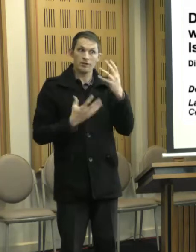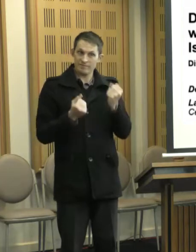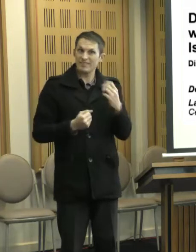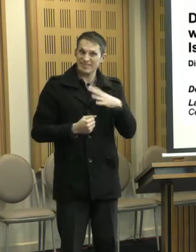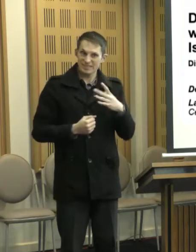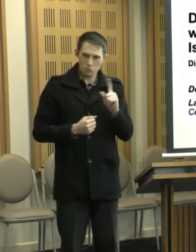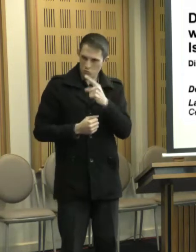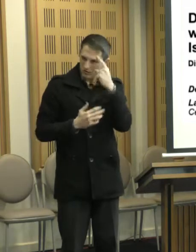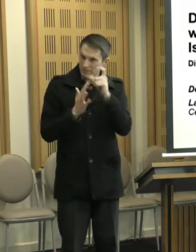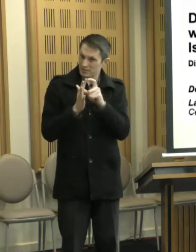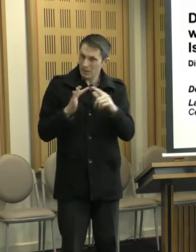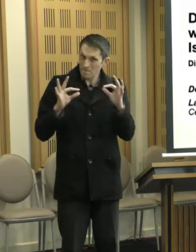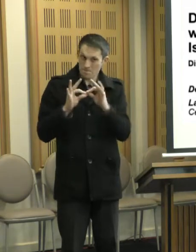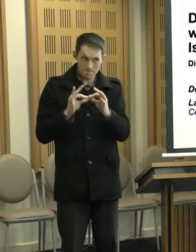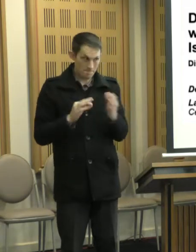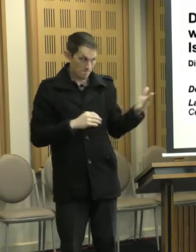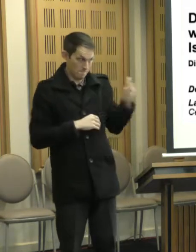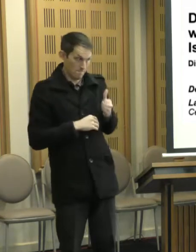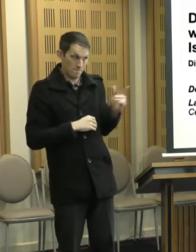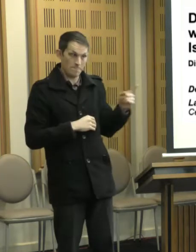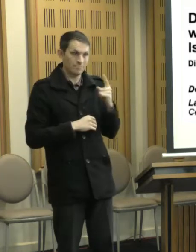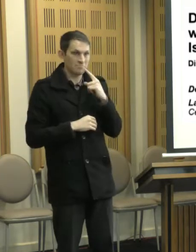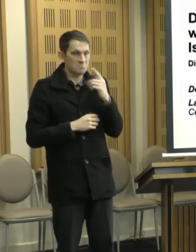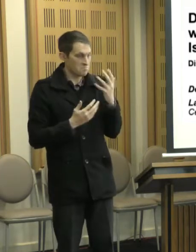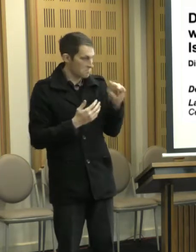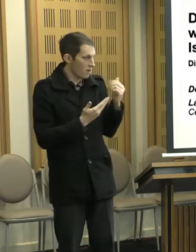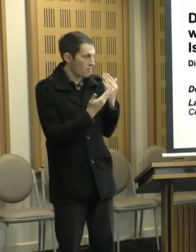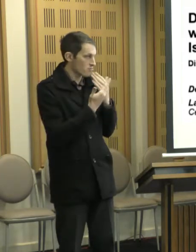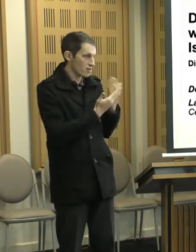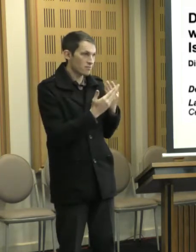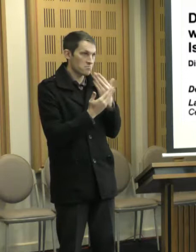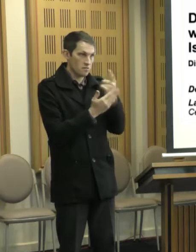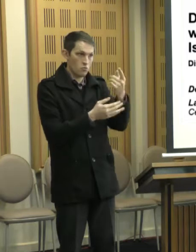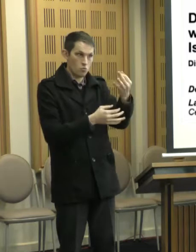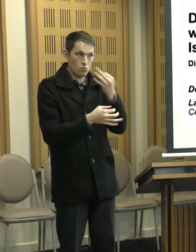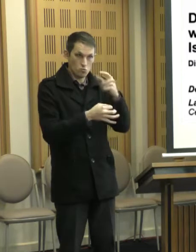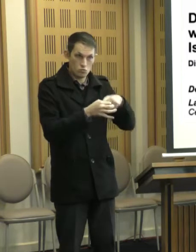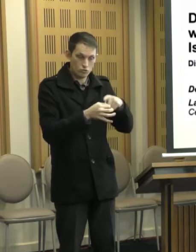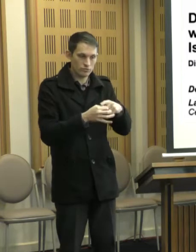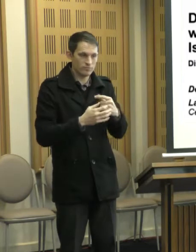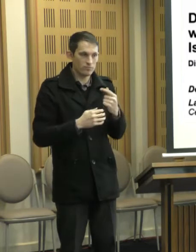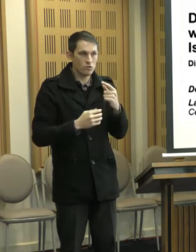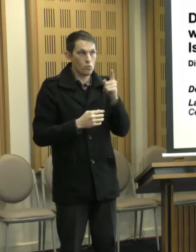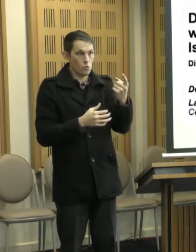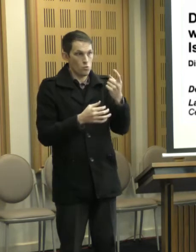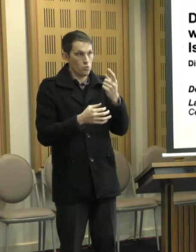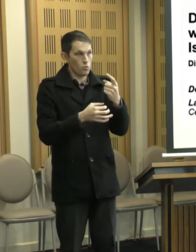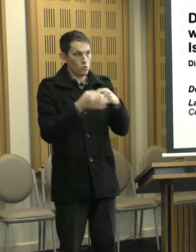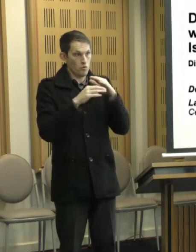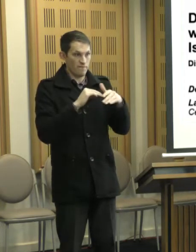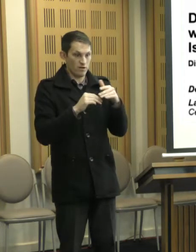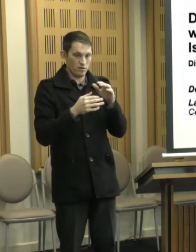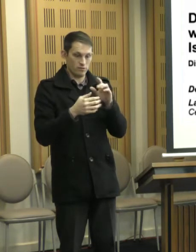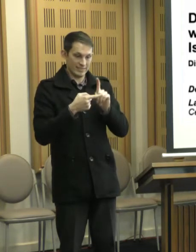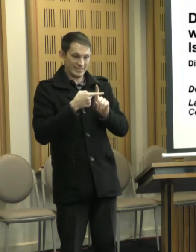Yeah. Um, thanks for that. Um, I guess as far as sustainability goes, that's